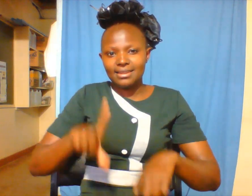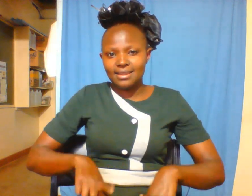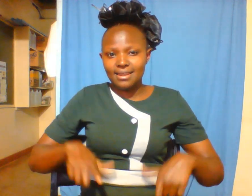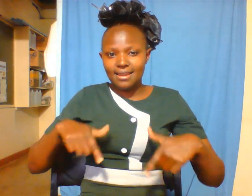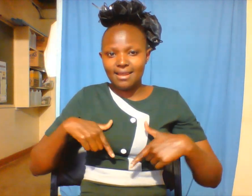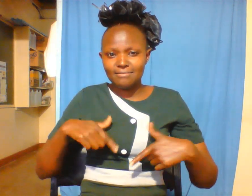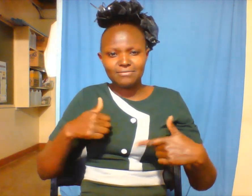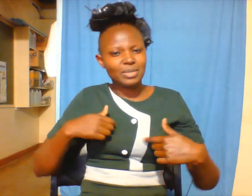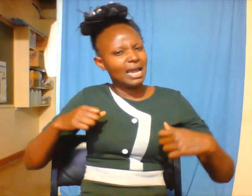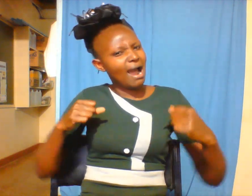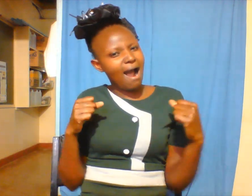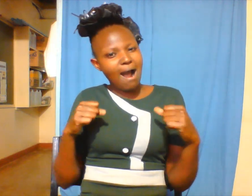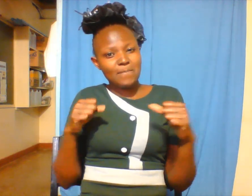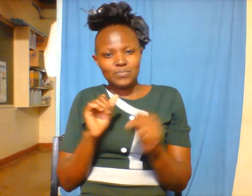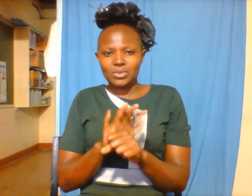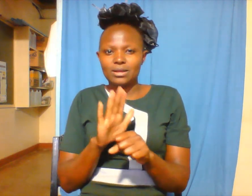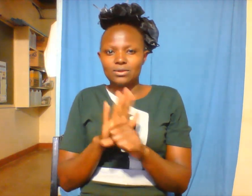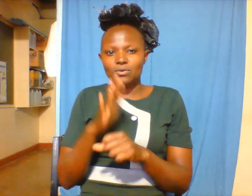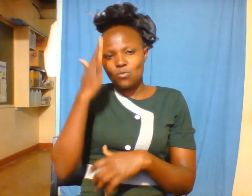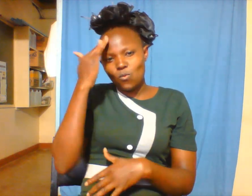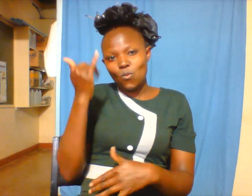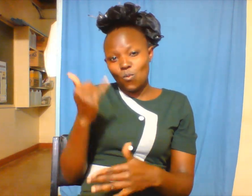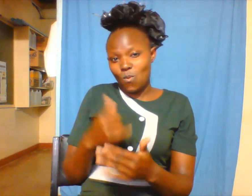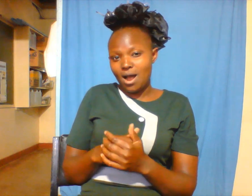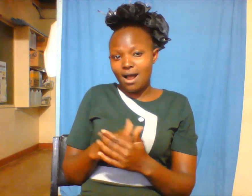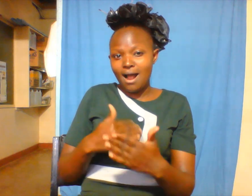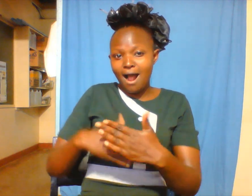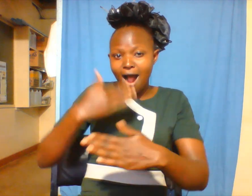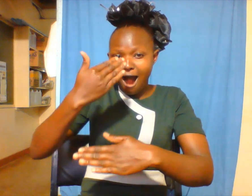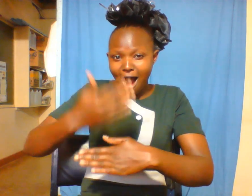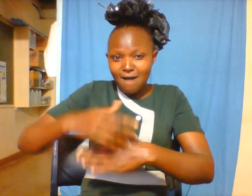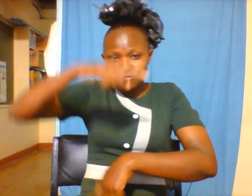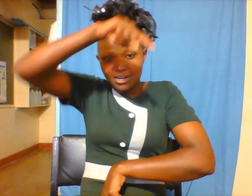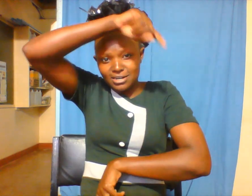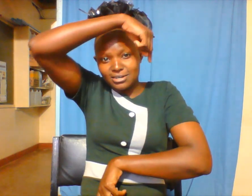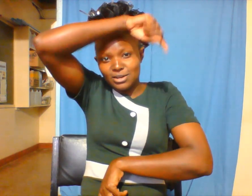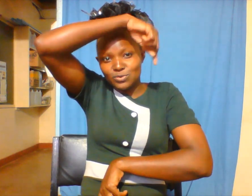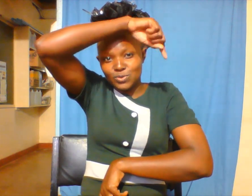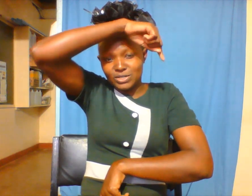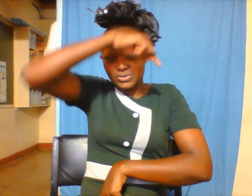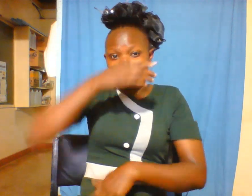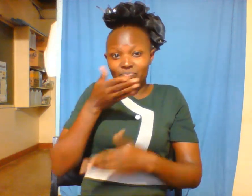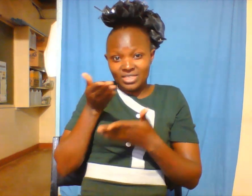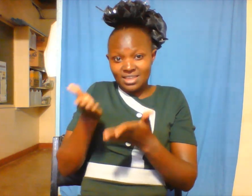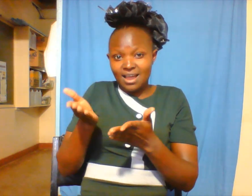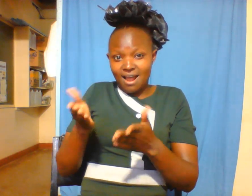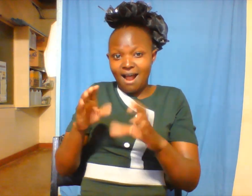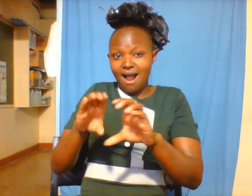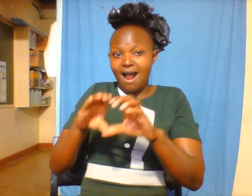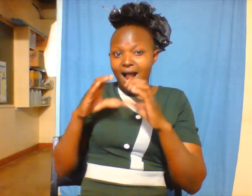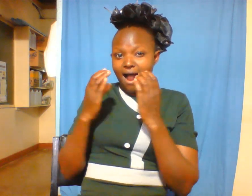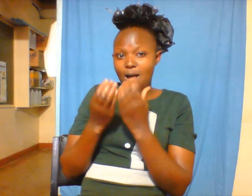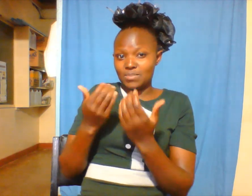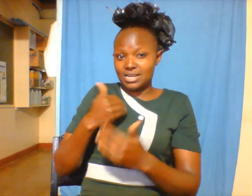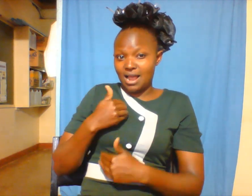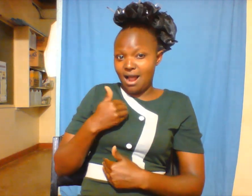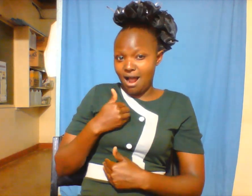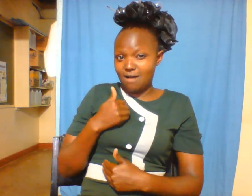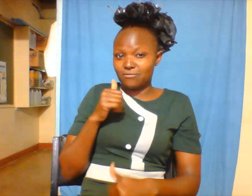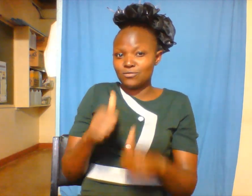because after graduation there is a certain company that has promised